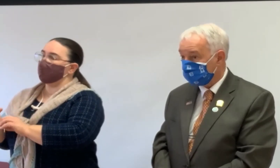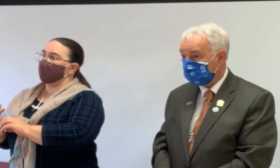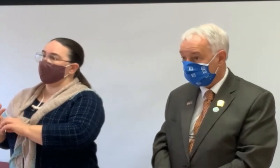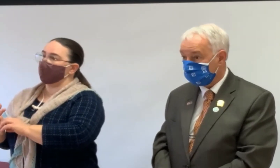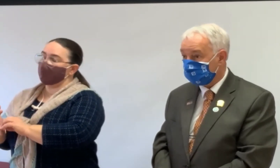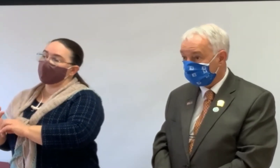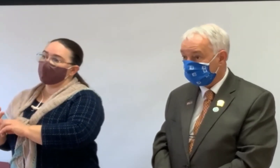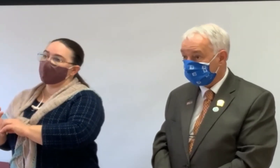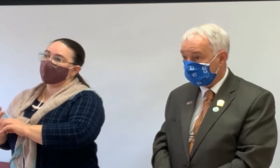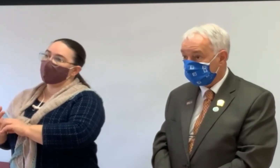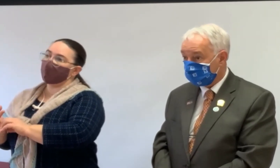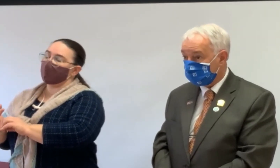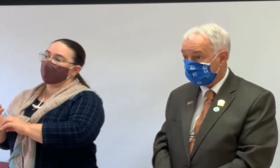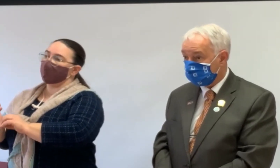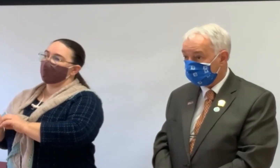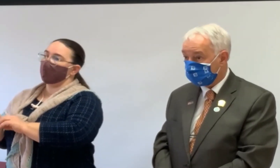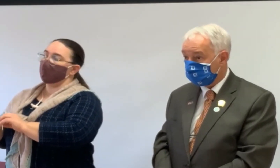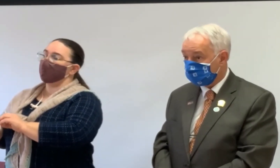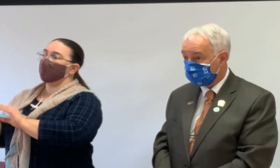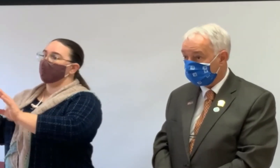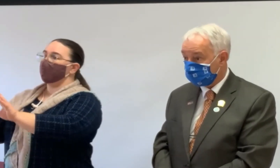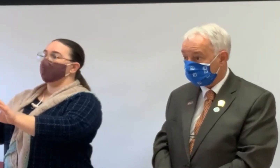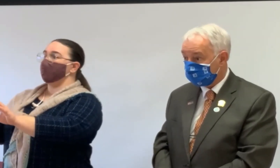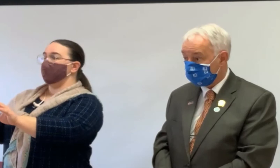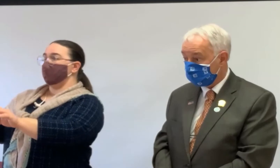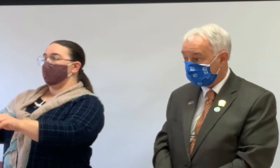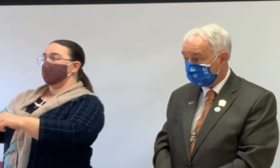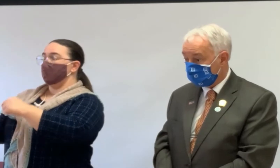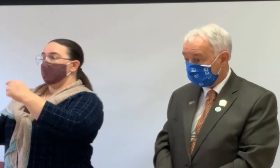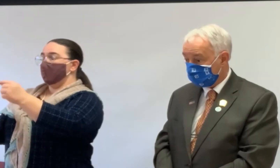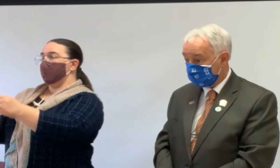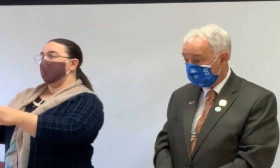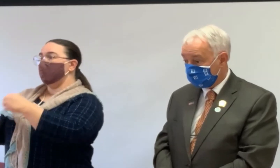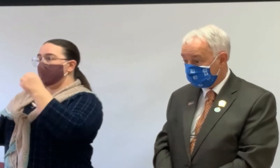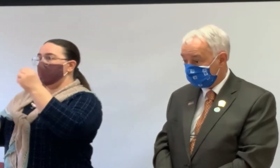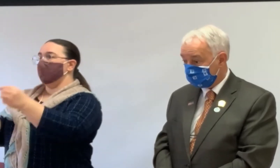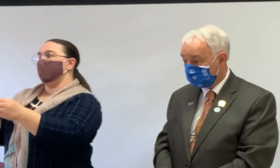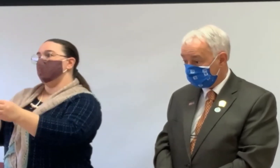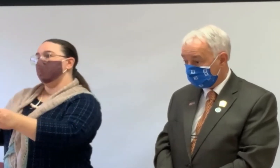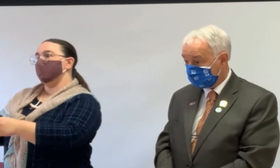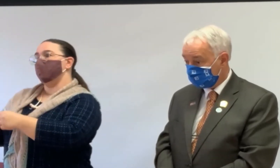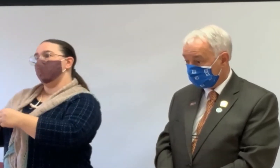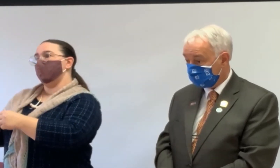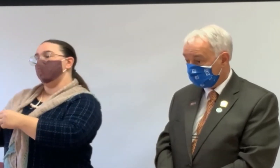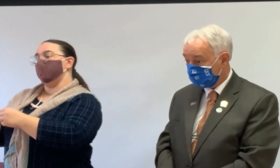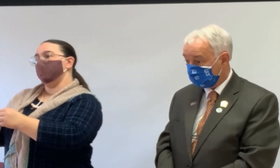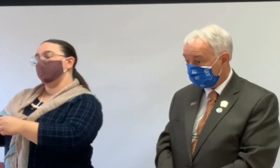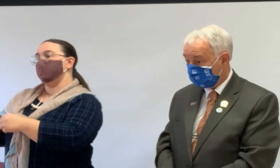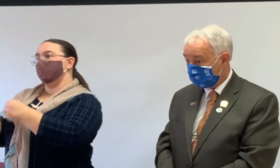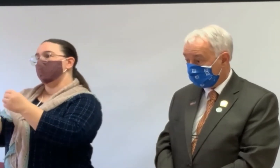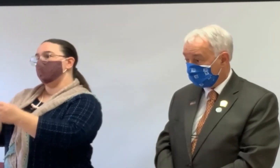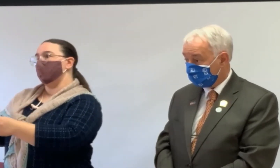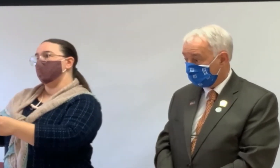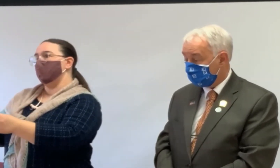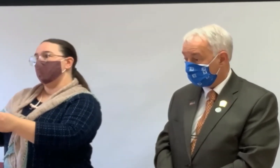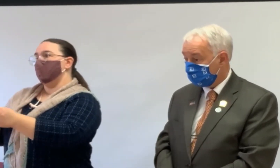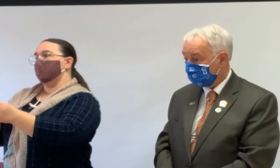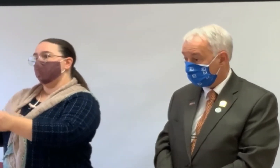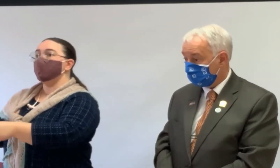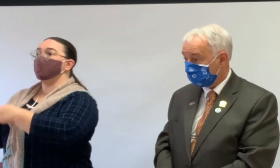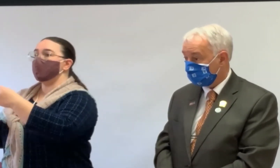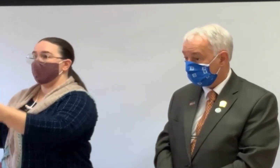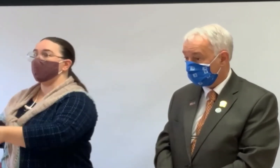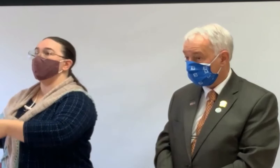to a property because you can use the money for, you can borrow it in a few different ways. The income model is where the reverse mortgage would